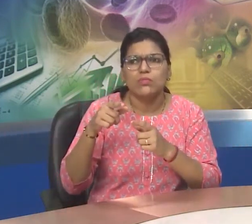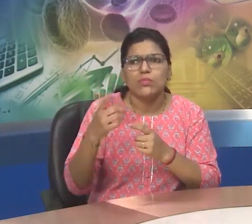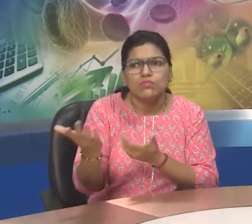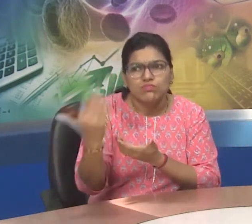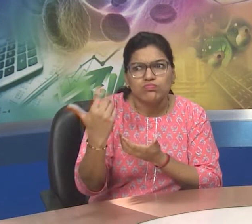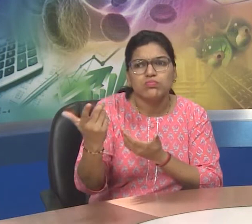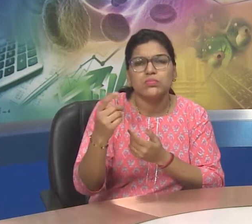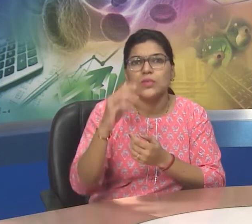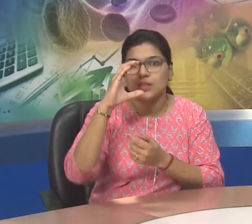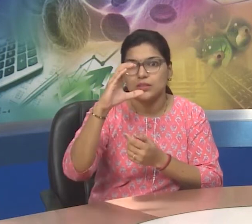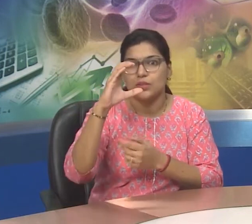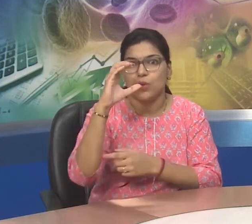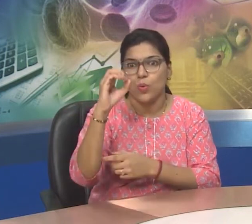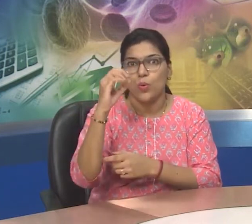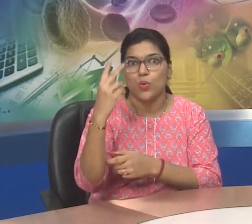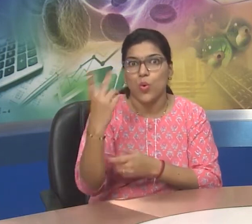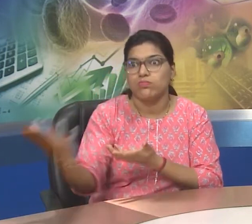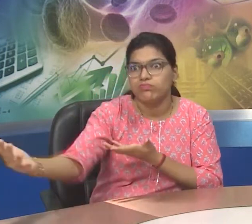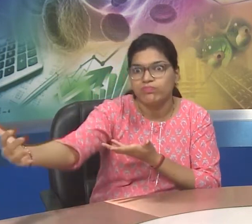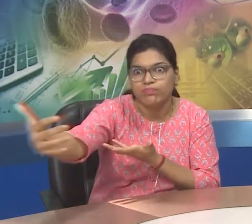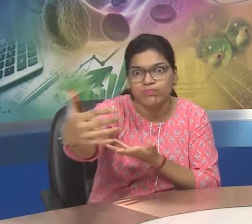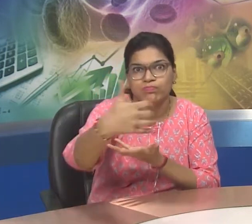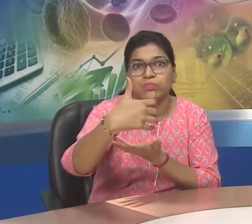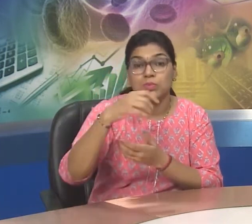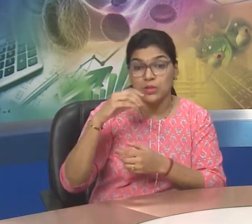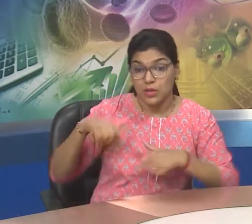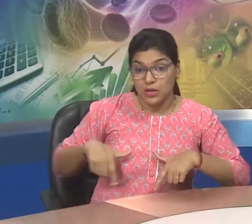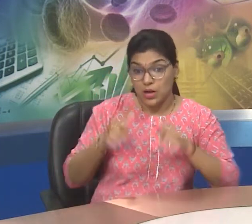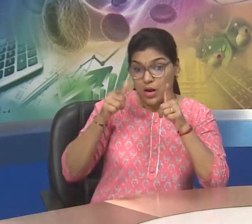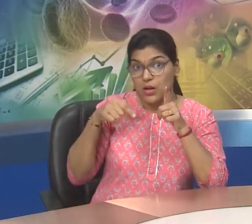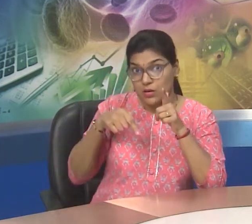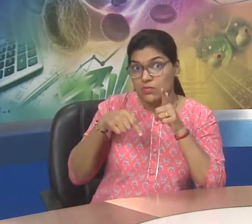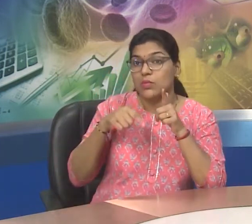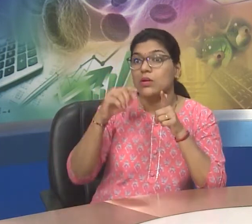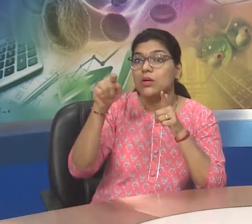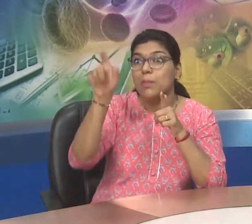plants inhale